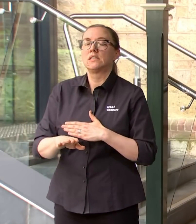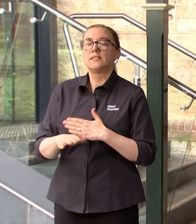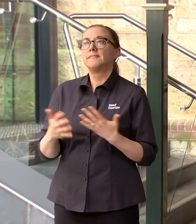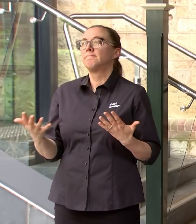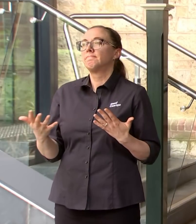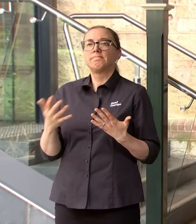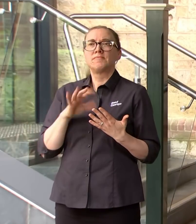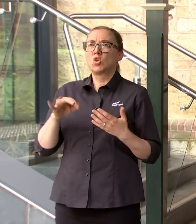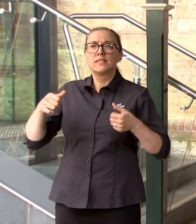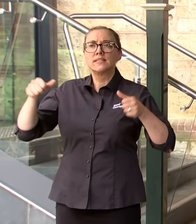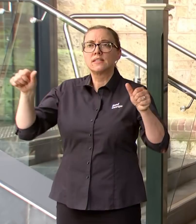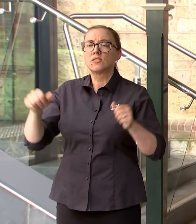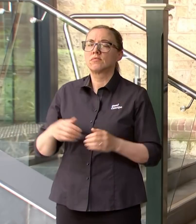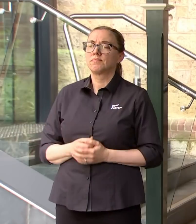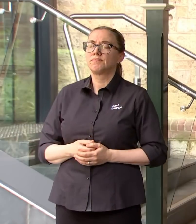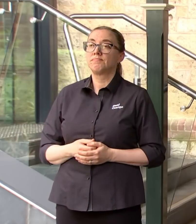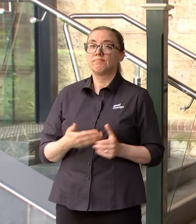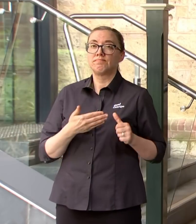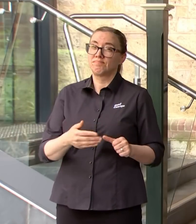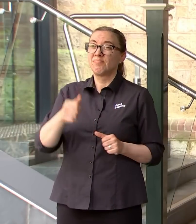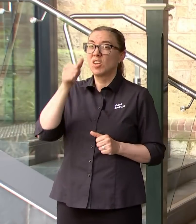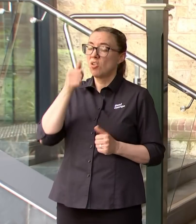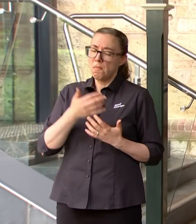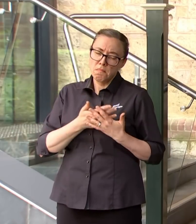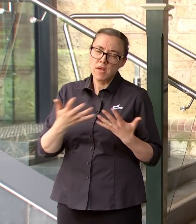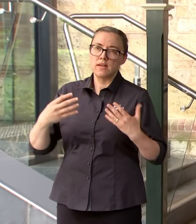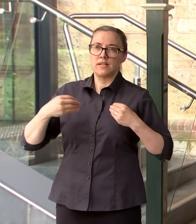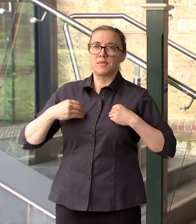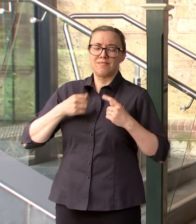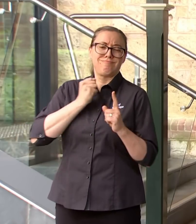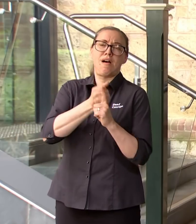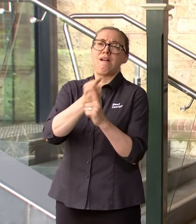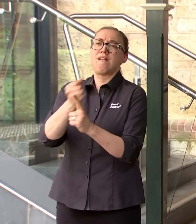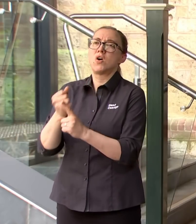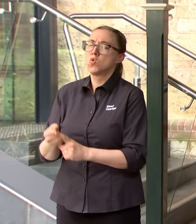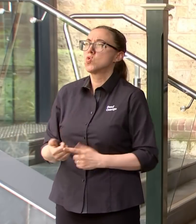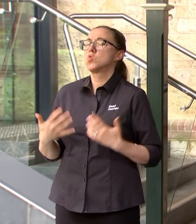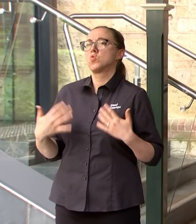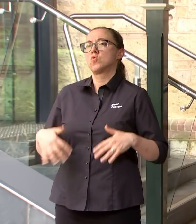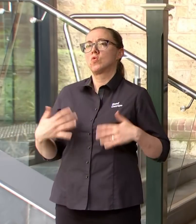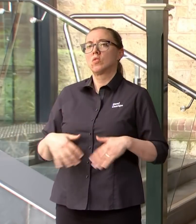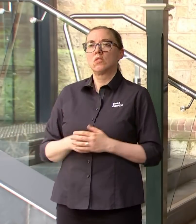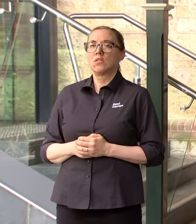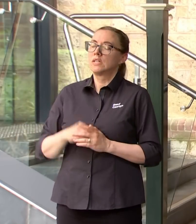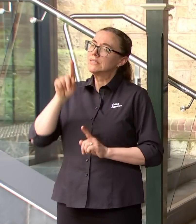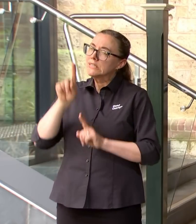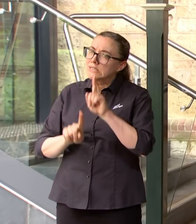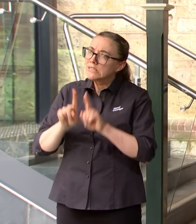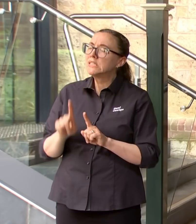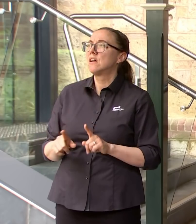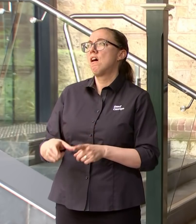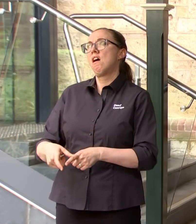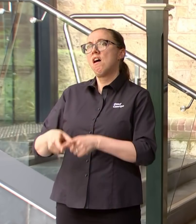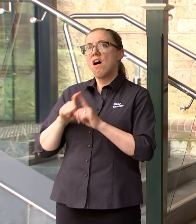is no doubt about it uh in terms of uh the sectors which are most hit obviously it's cbd uh it's tourism it's